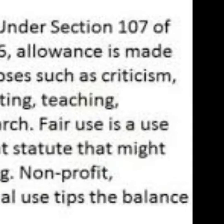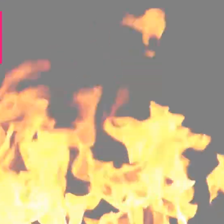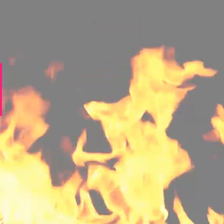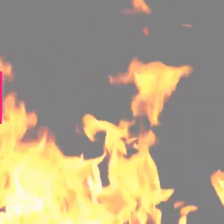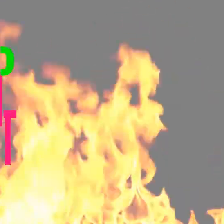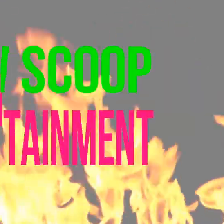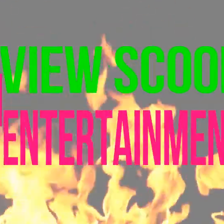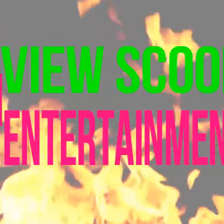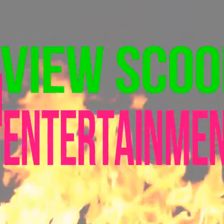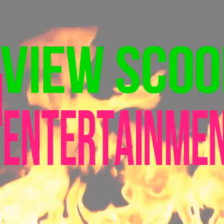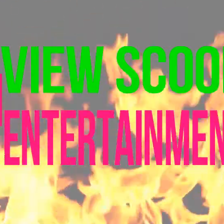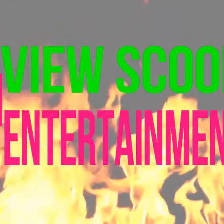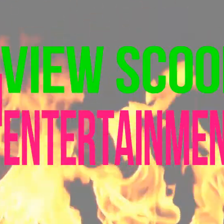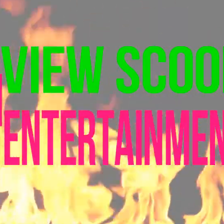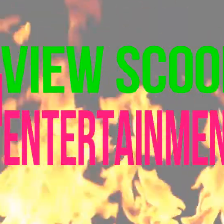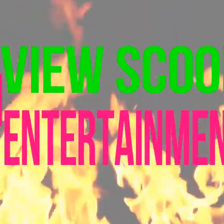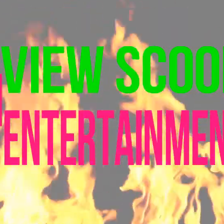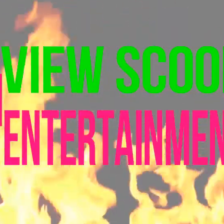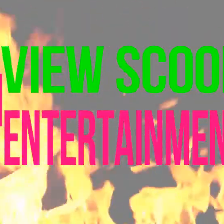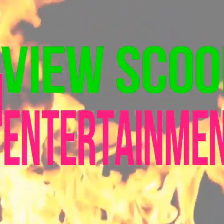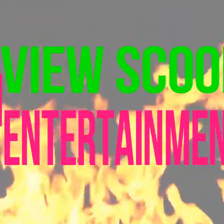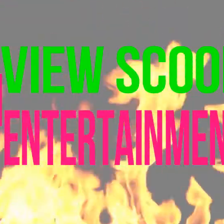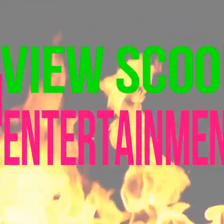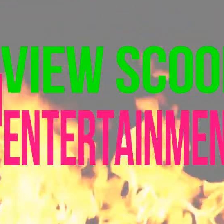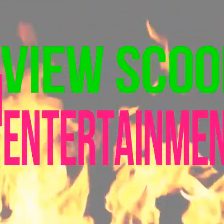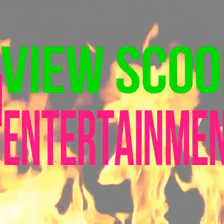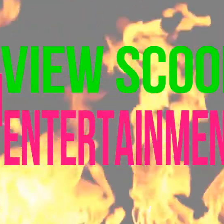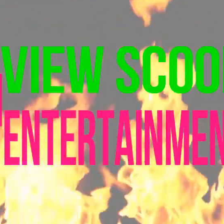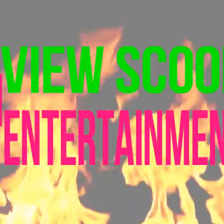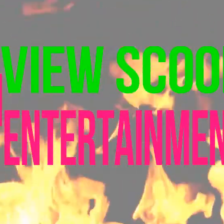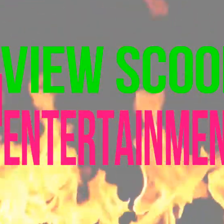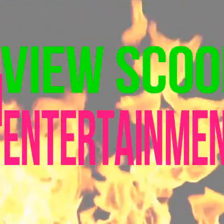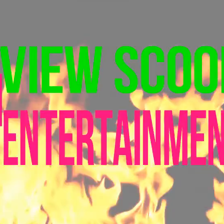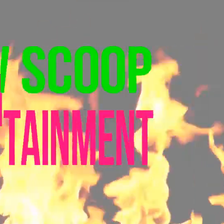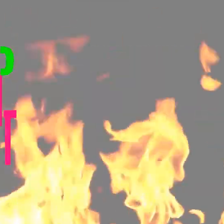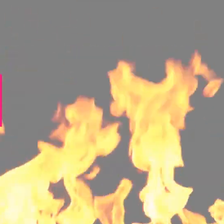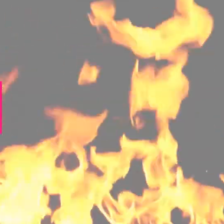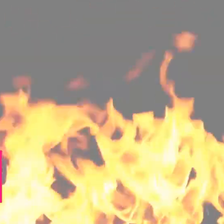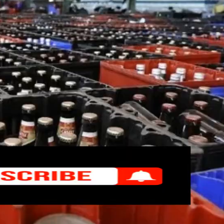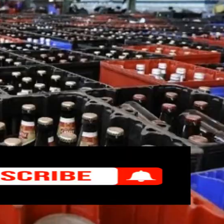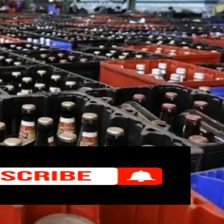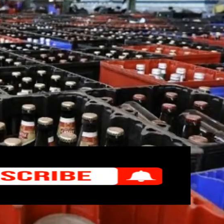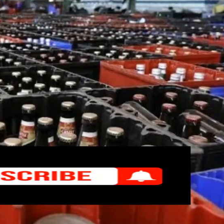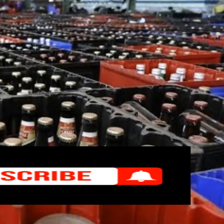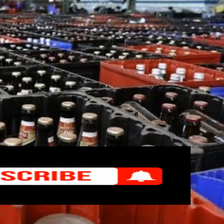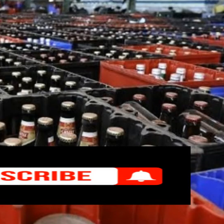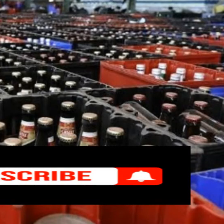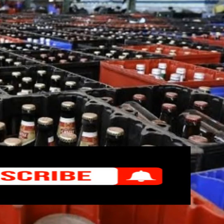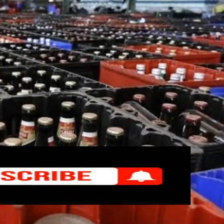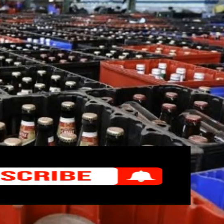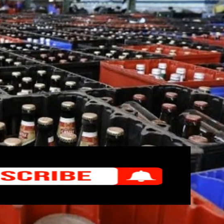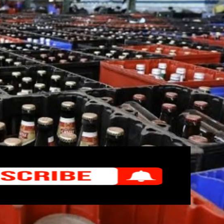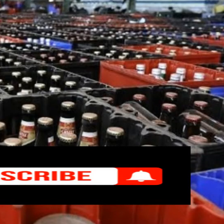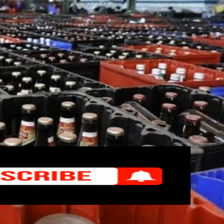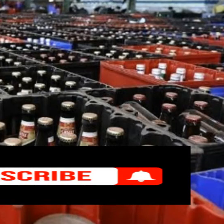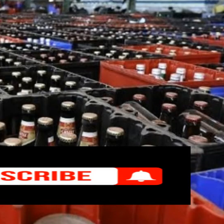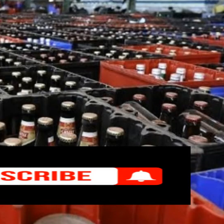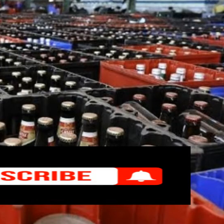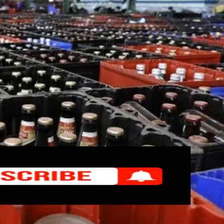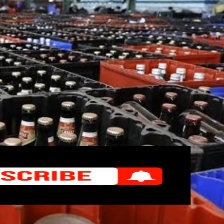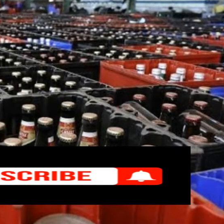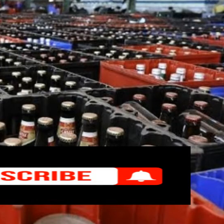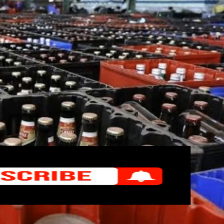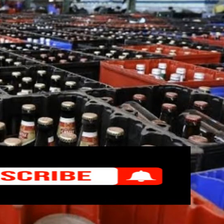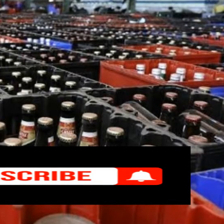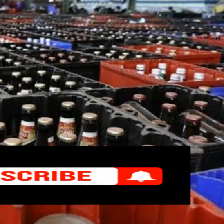hello this is tvscoop entertainment the lockdown 21 days in south africa is about to begin and this is what the minister of